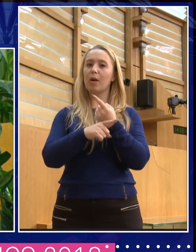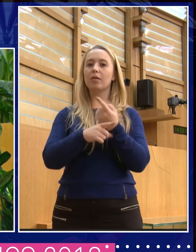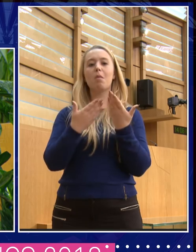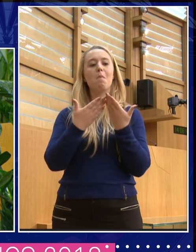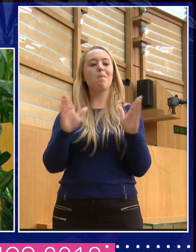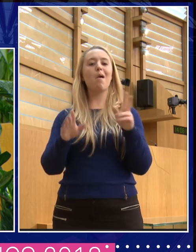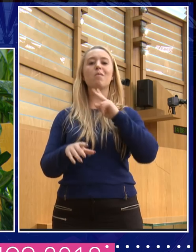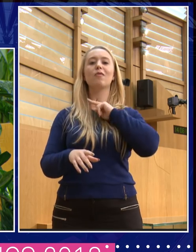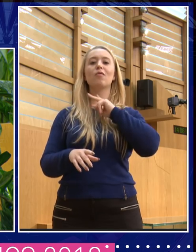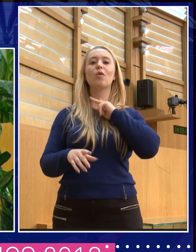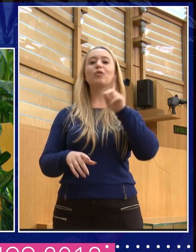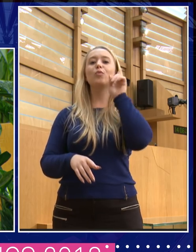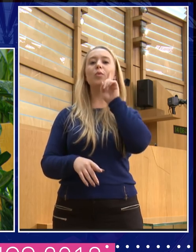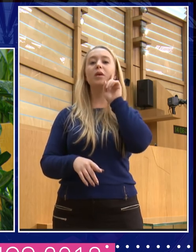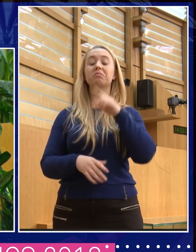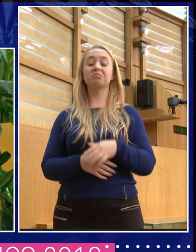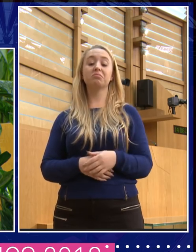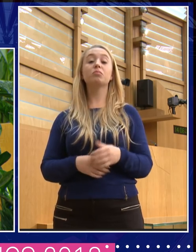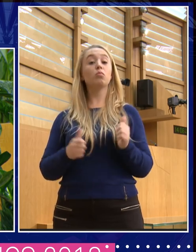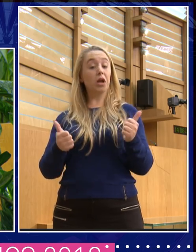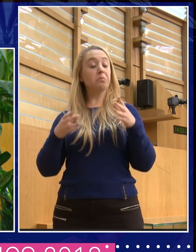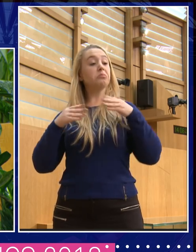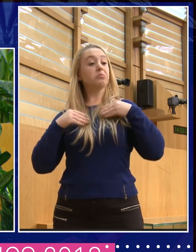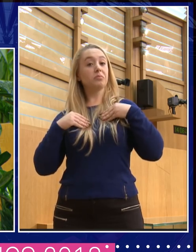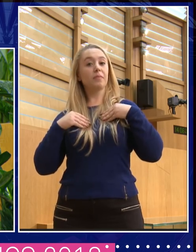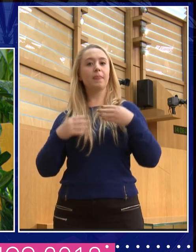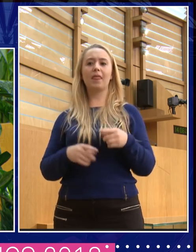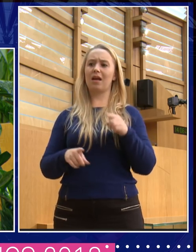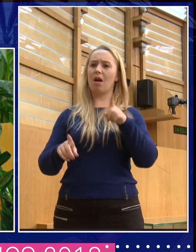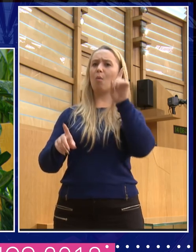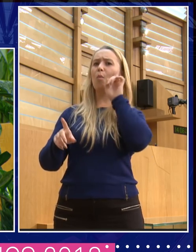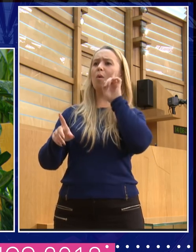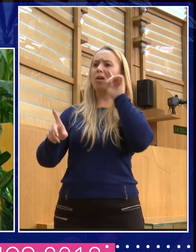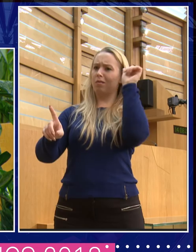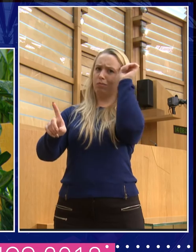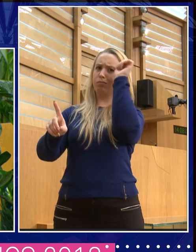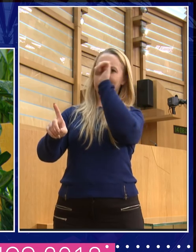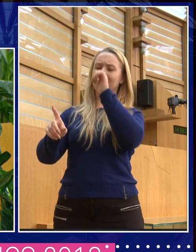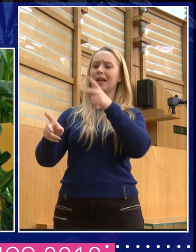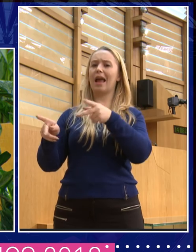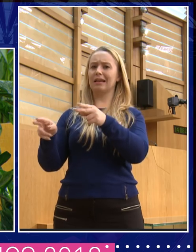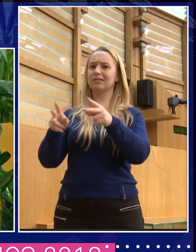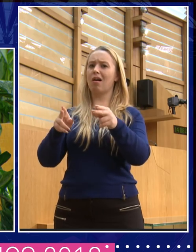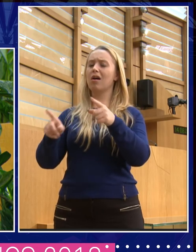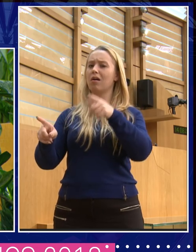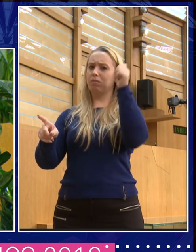Right. Okay. That's the title. And of course she was very smart. And I did see that somehow all kinds of issues